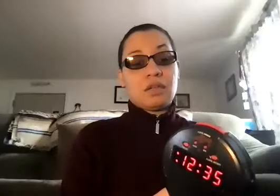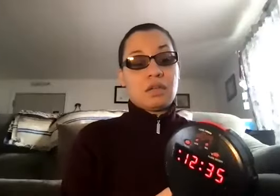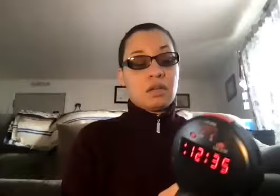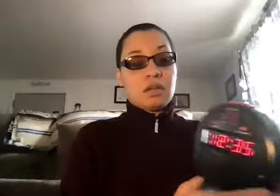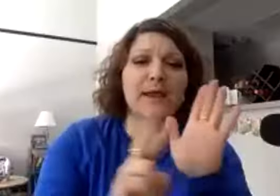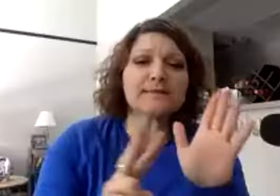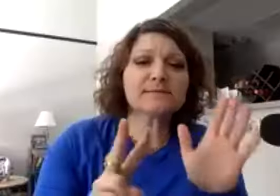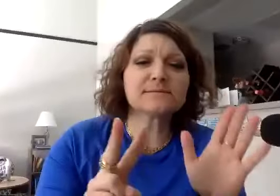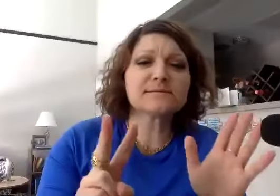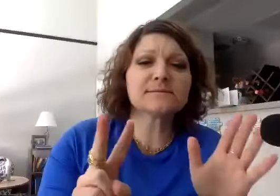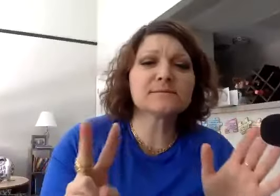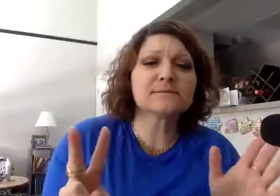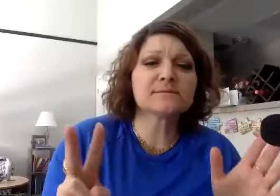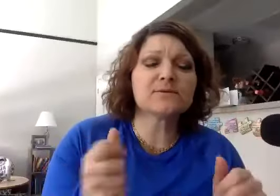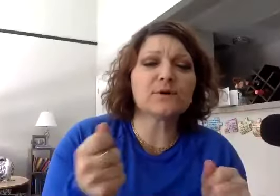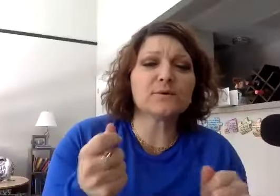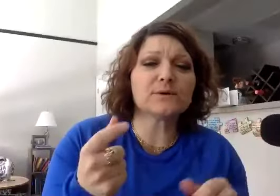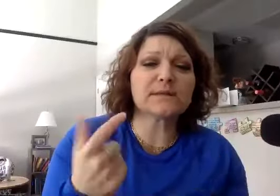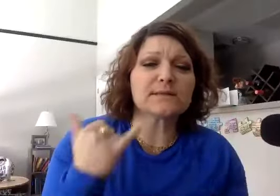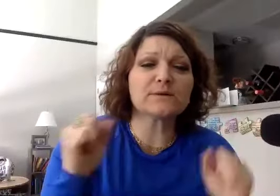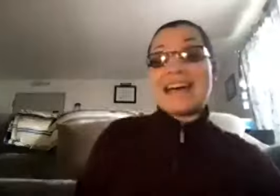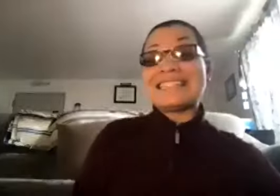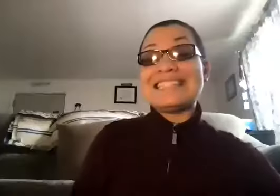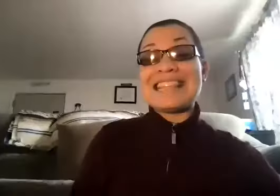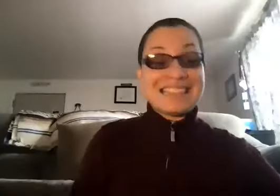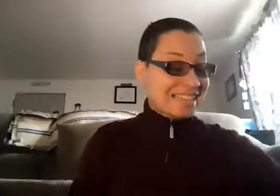vibrate? Or was it allowed? That's the next thing.